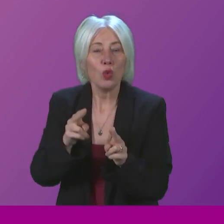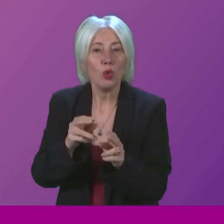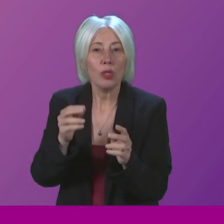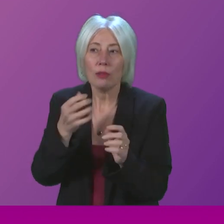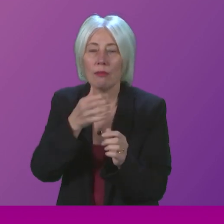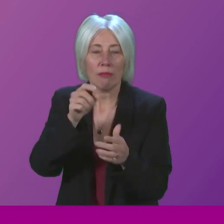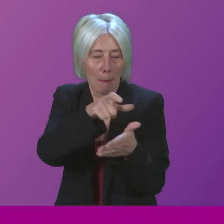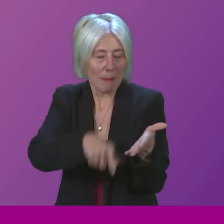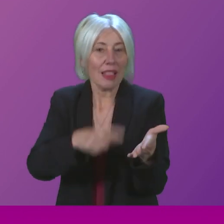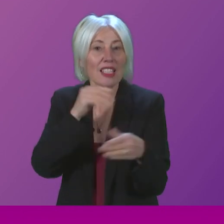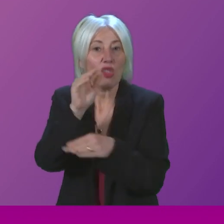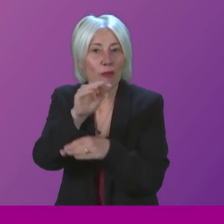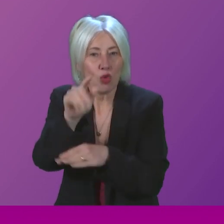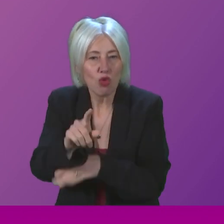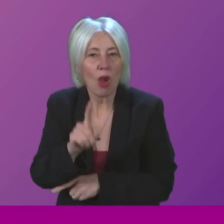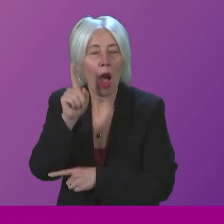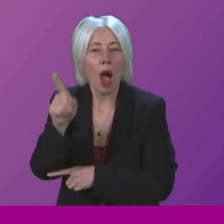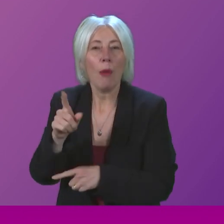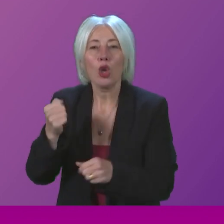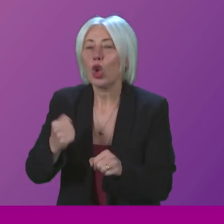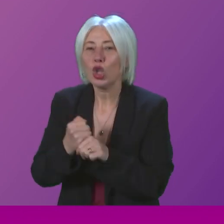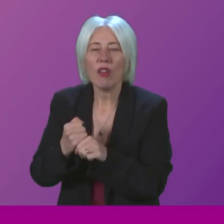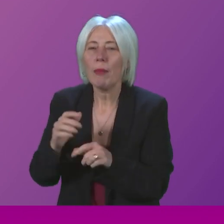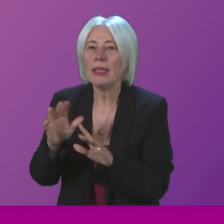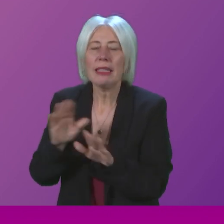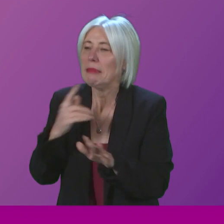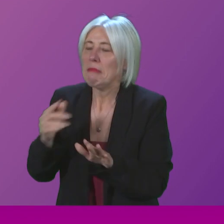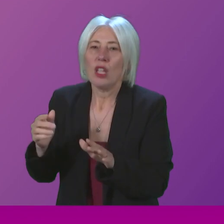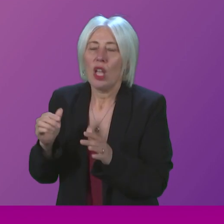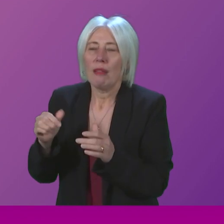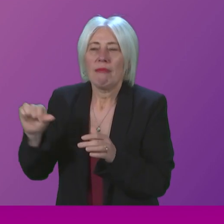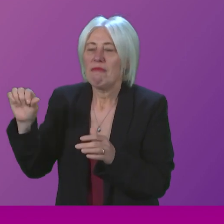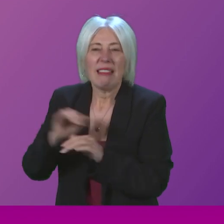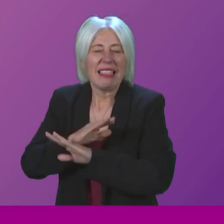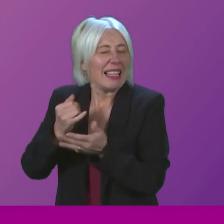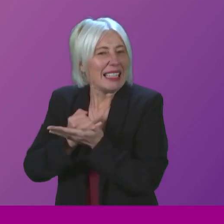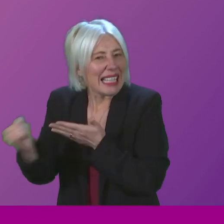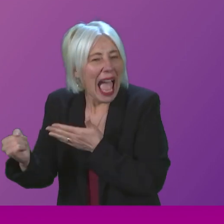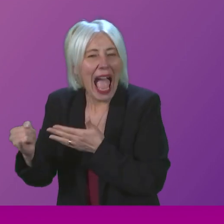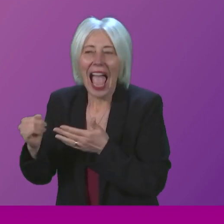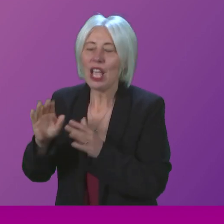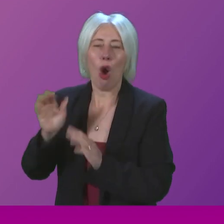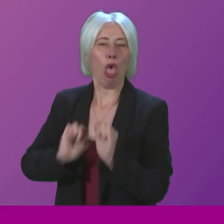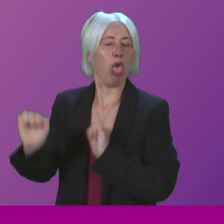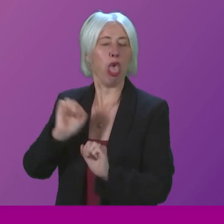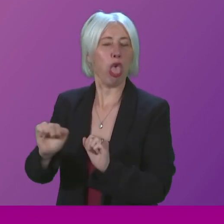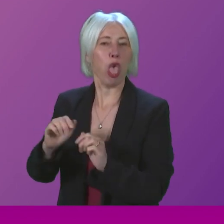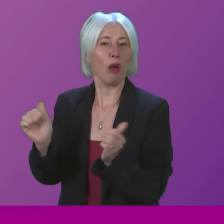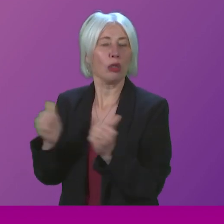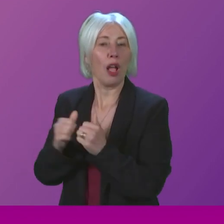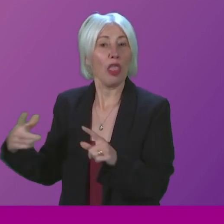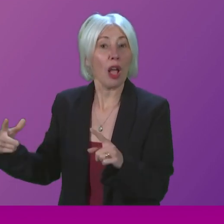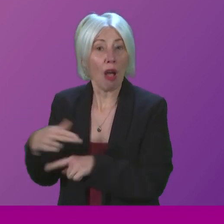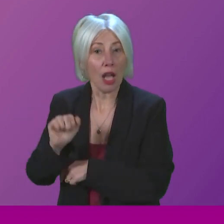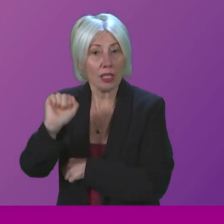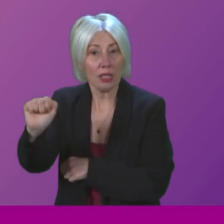Now, the Scottish Government declined to confirm or deny those cuts. So, I wonder if the First Minister might now confirm whether the